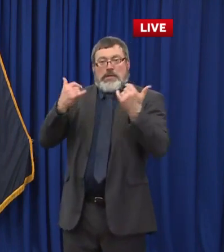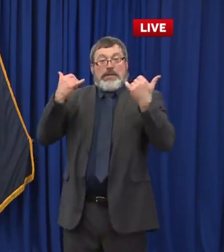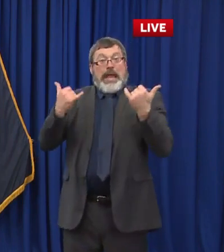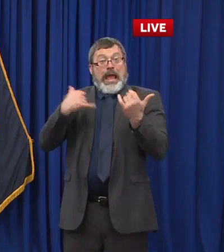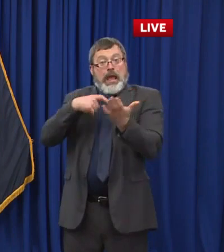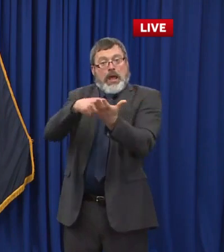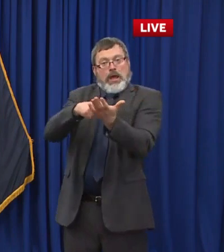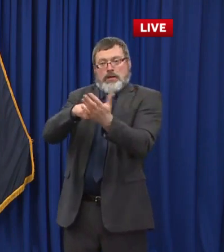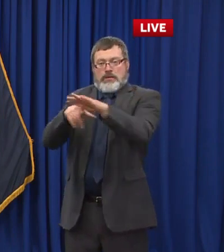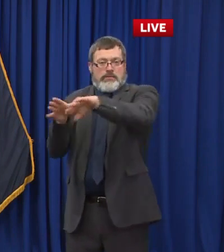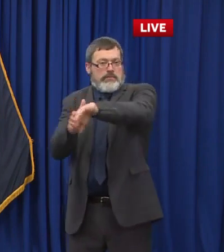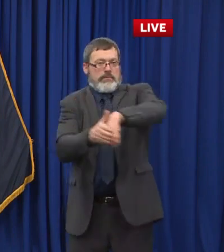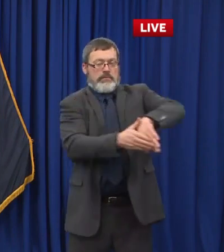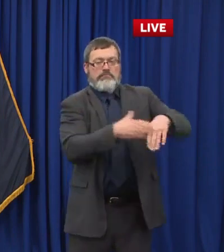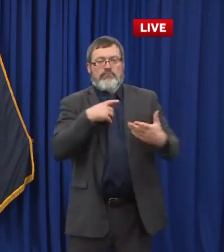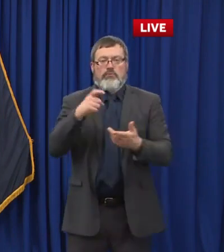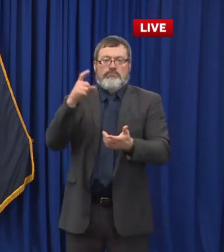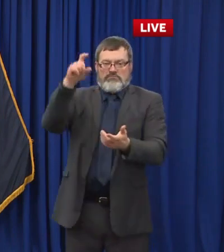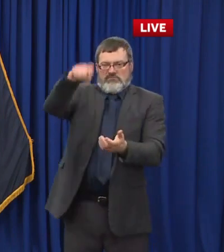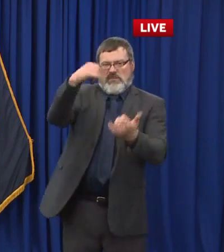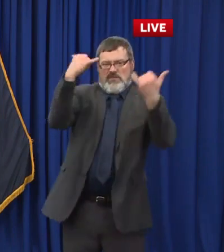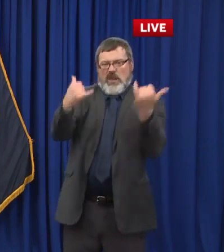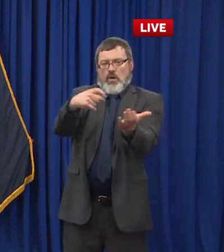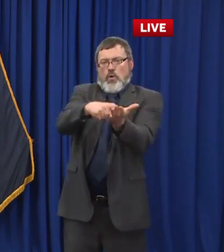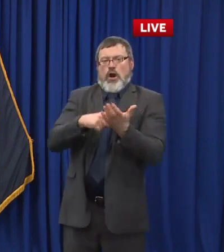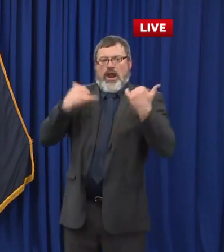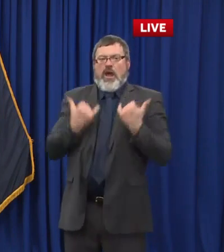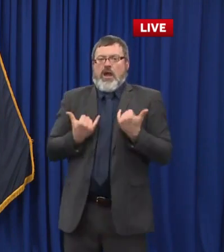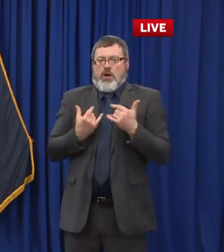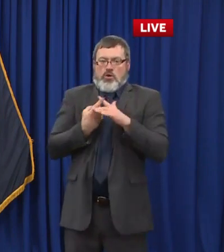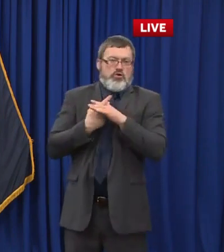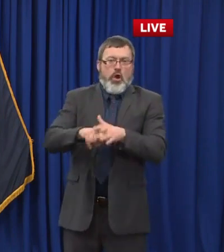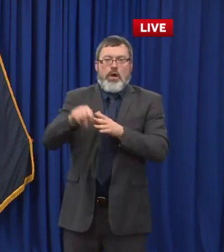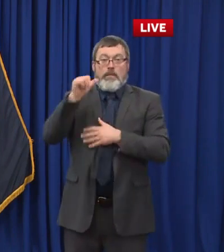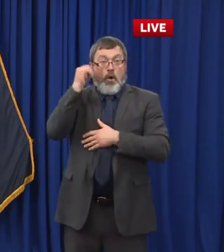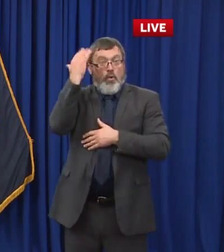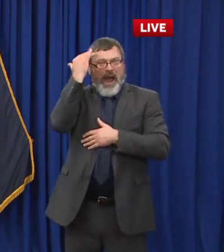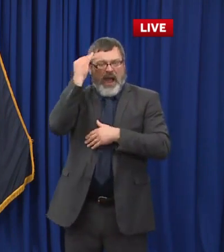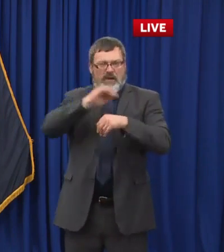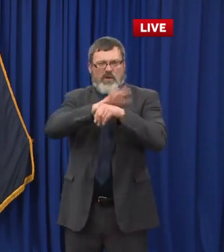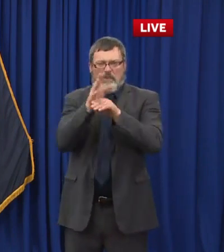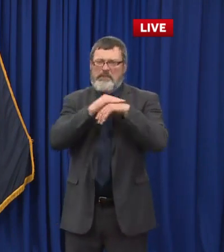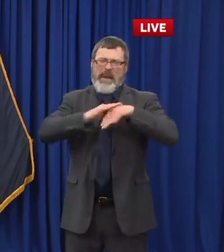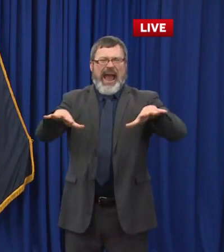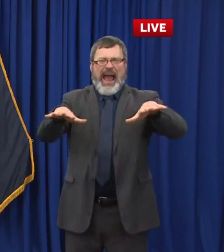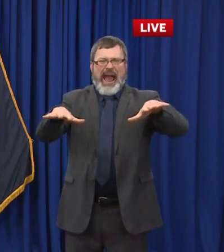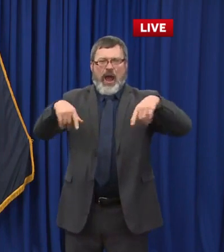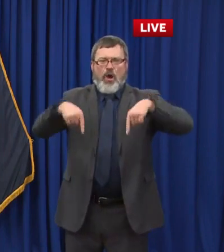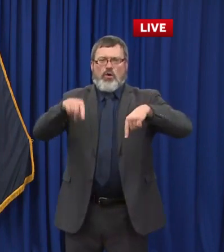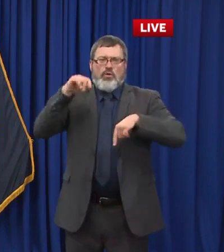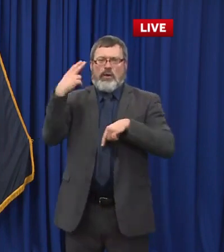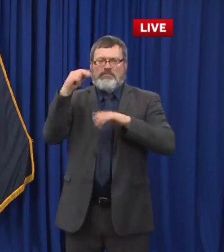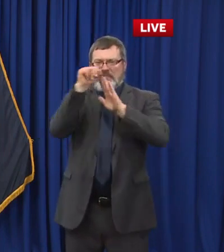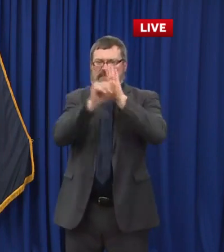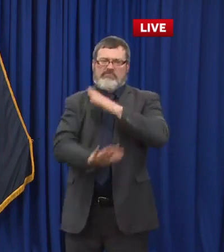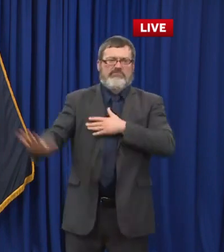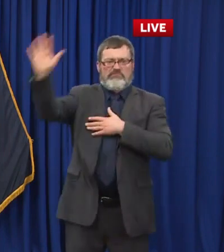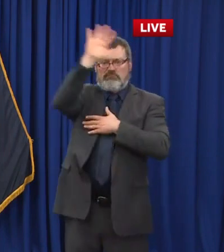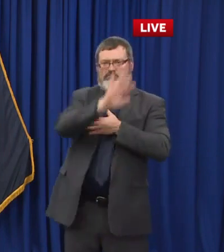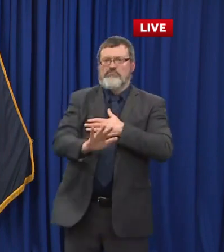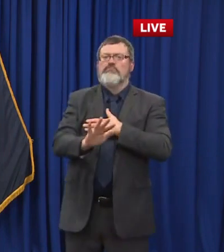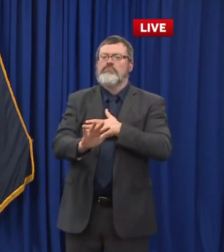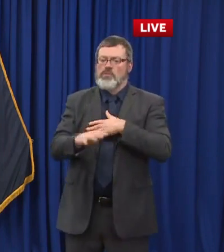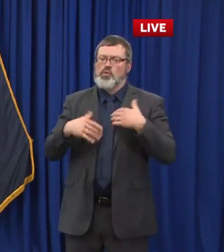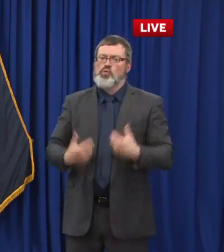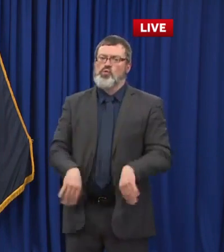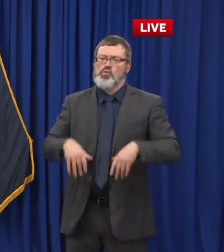and this latest surge in COVID cases and hospitalizations. Throughout the crisis, the state has remained consistent, obviously,